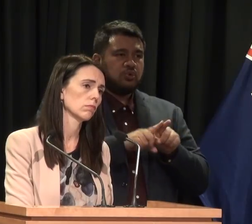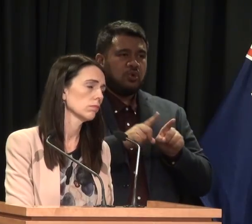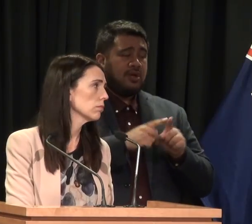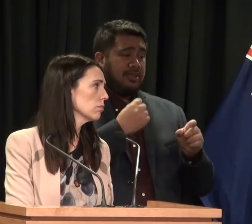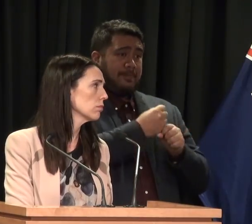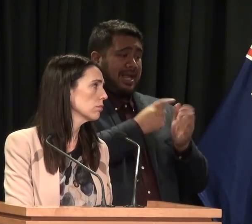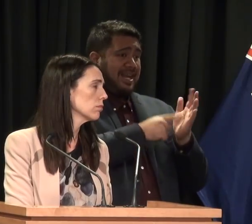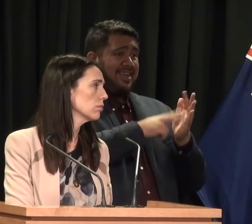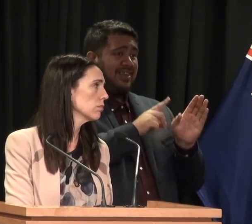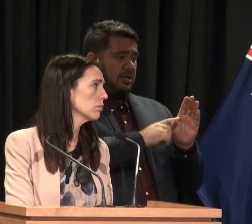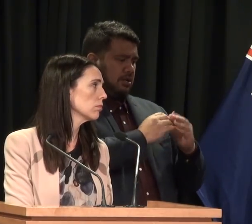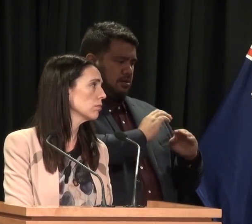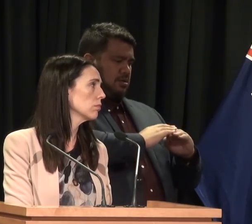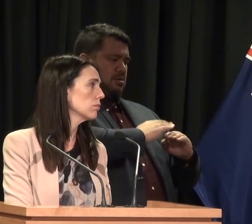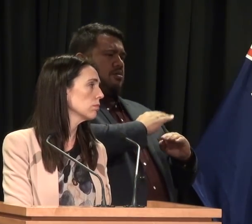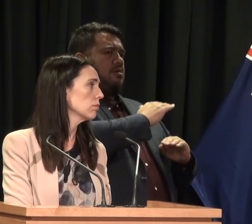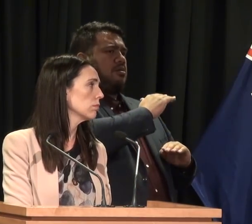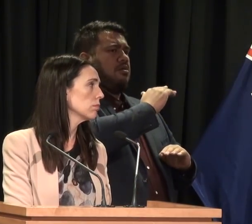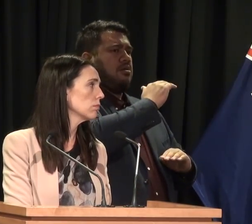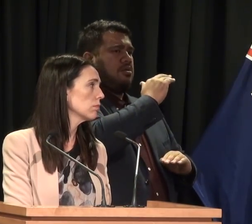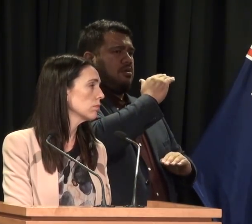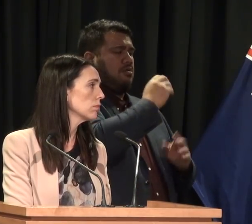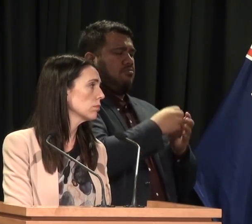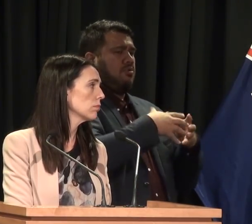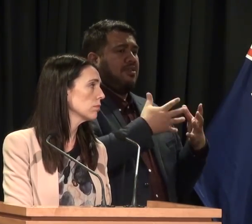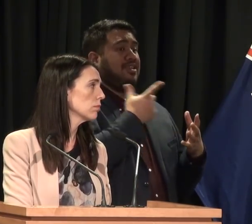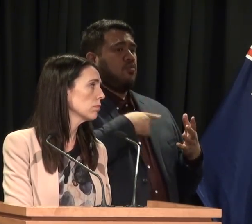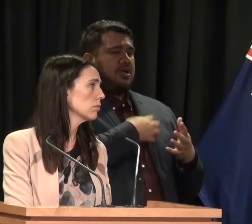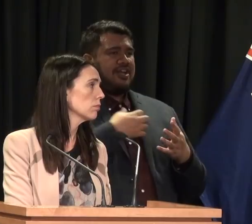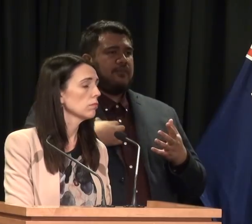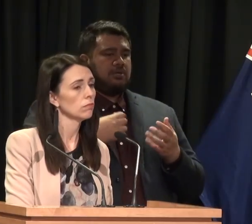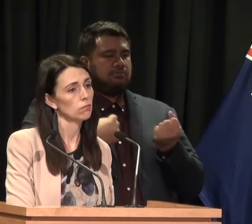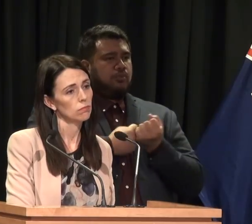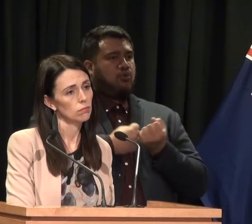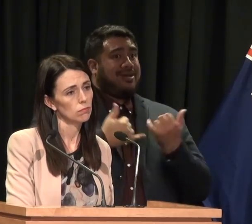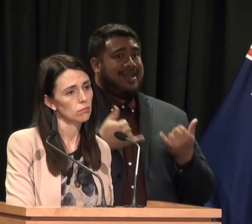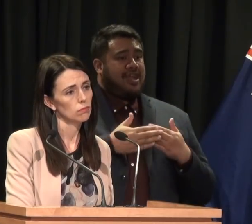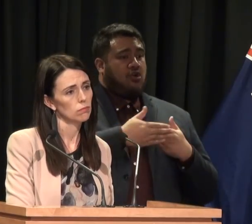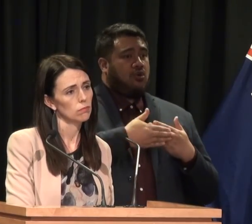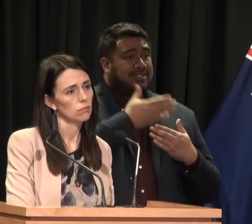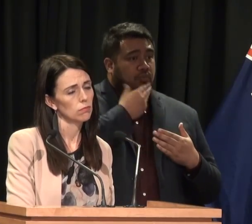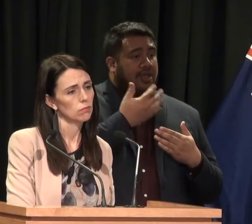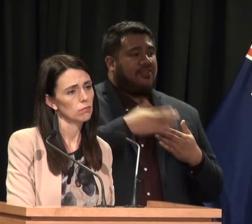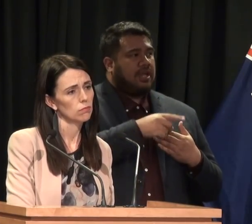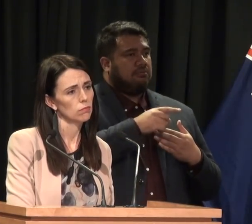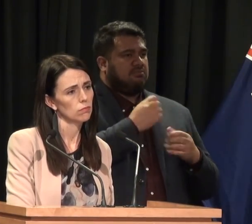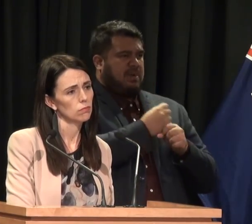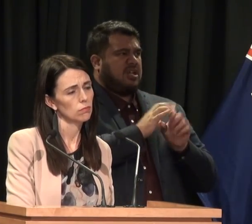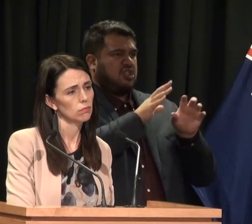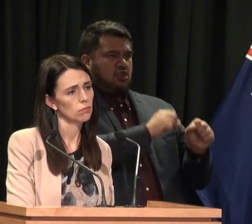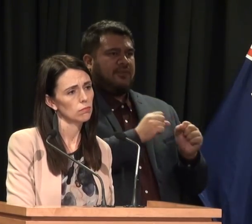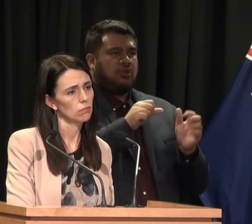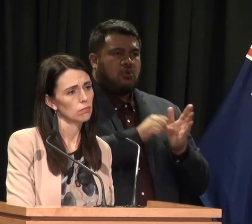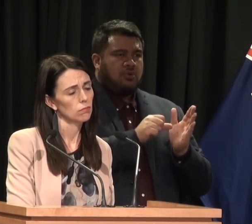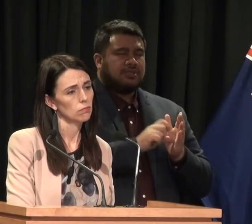usually built up over time, over a number of years, hence why you need some government backstop while it's being created. But I think it's really important